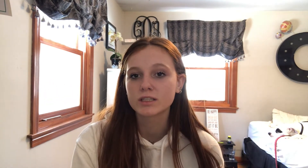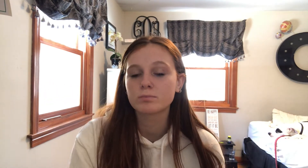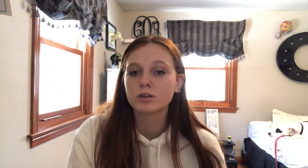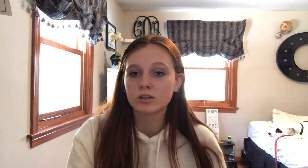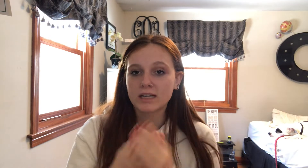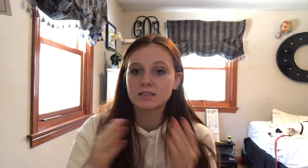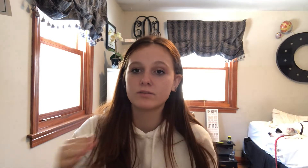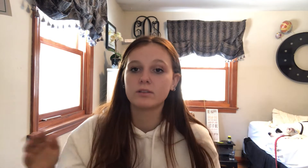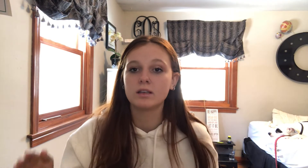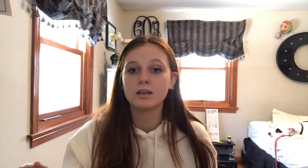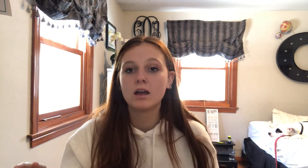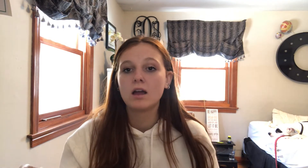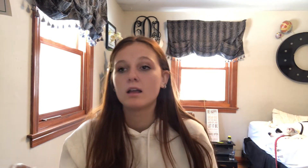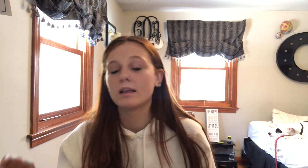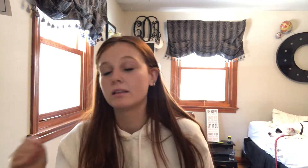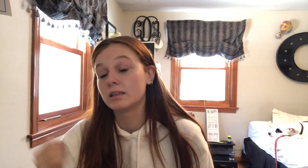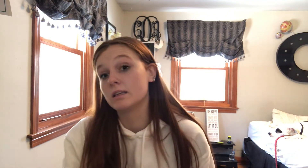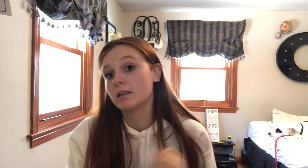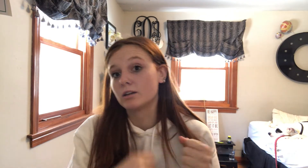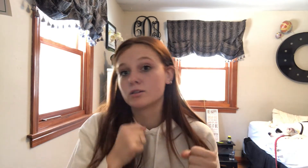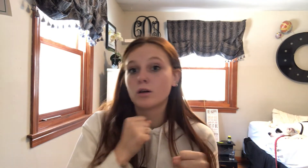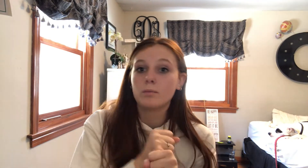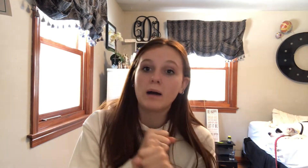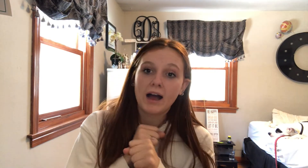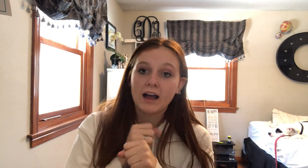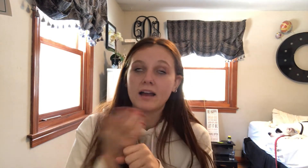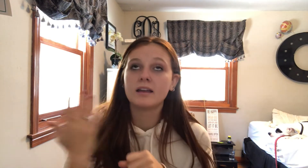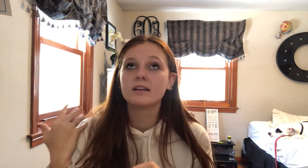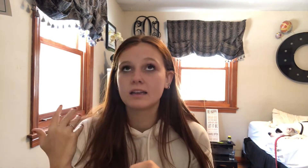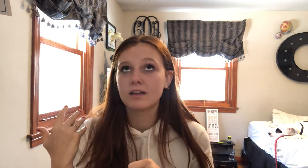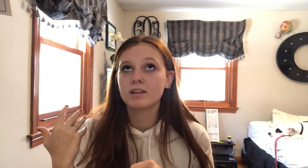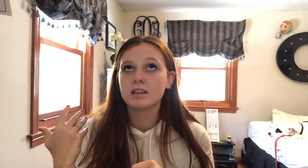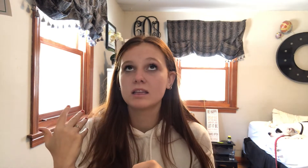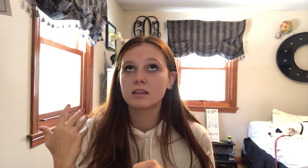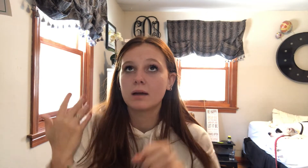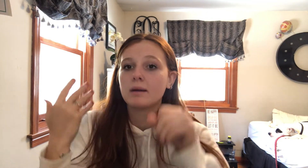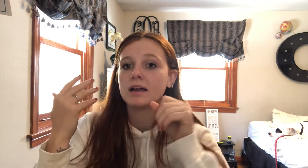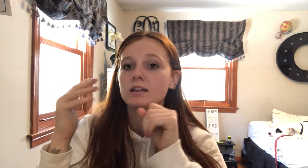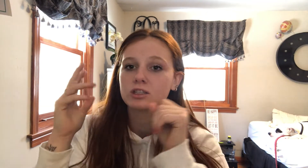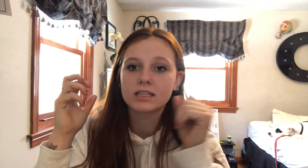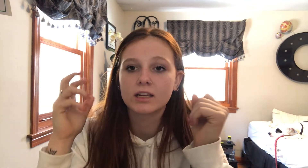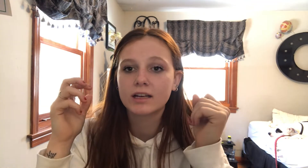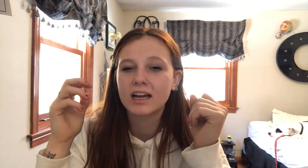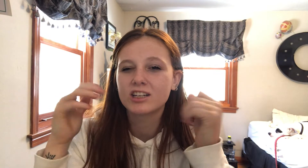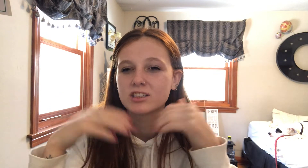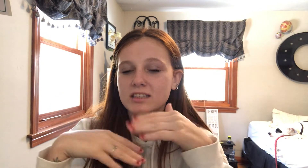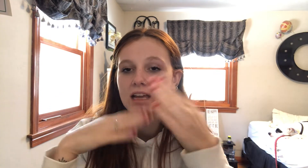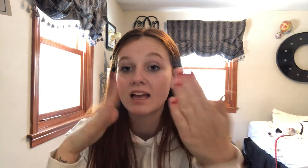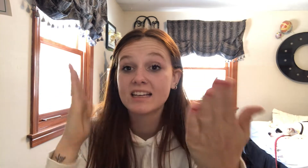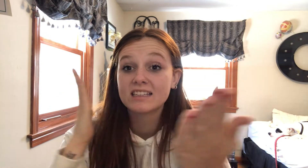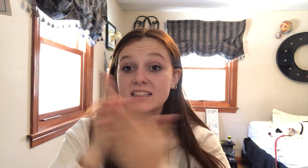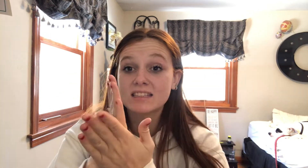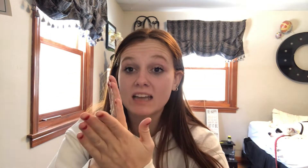progressively like the years go by and everything that my just hearing kind of just like stopped